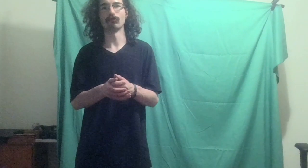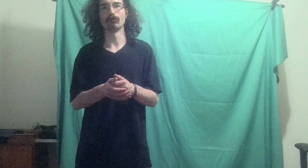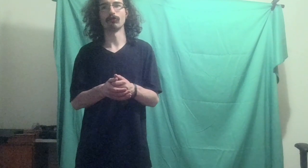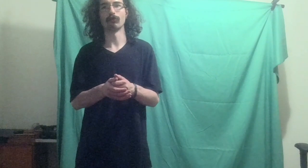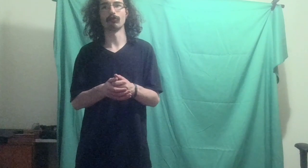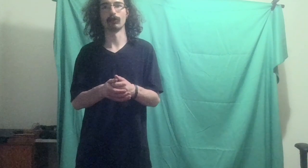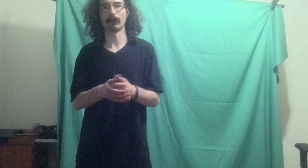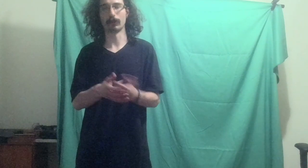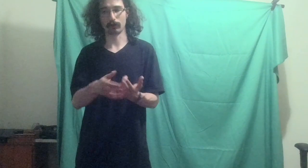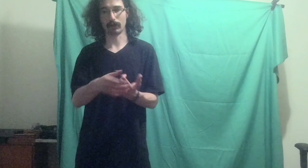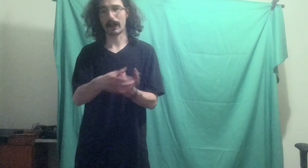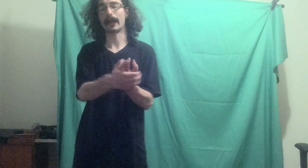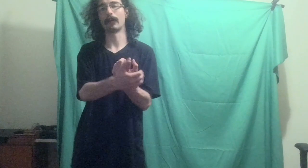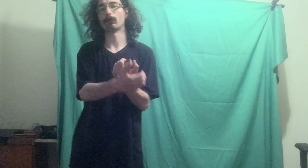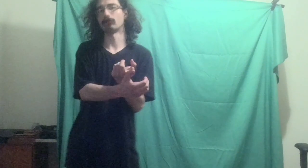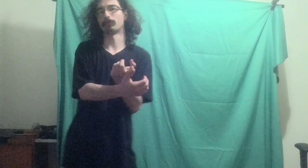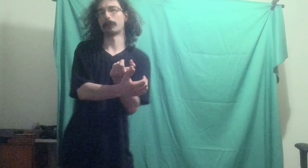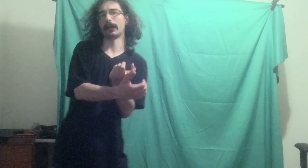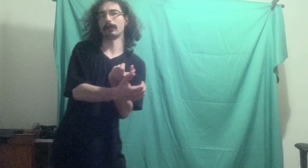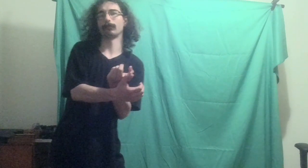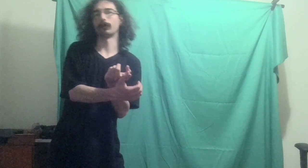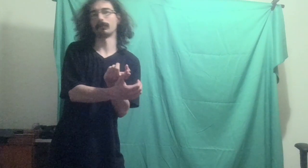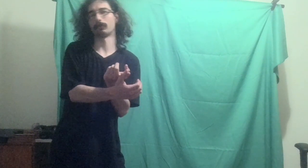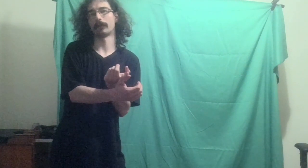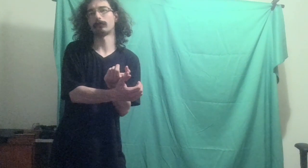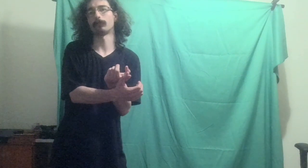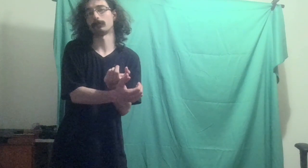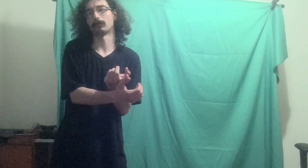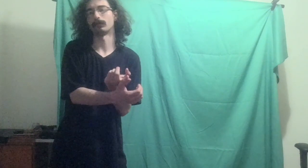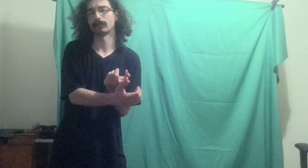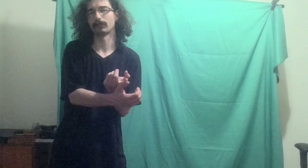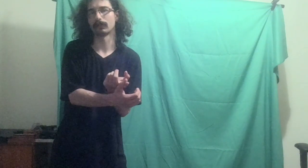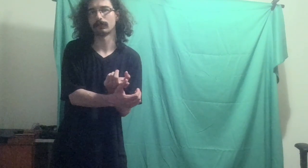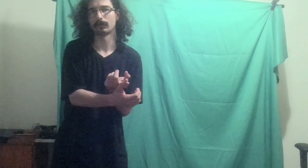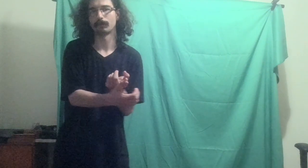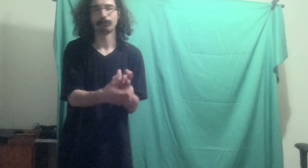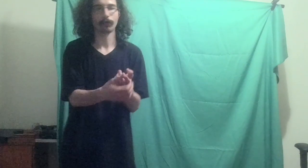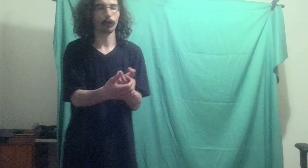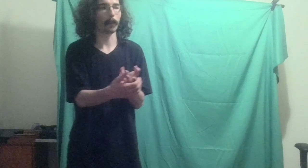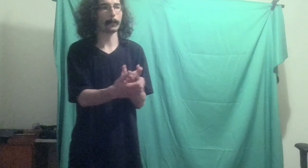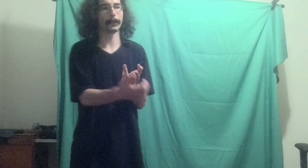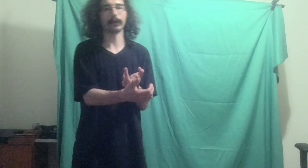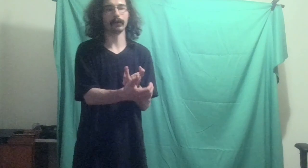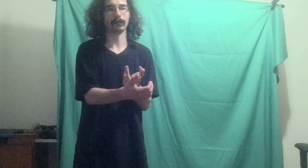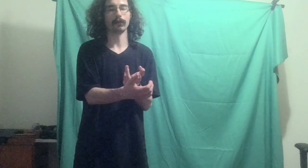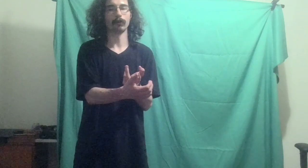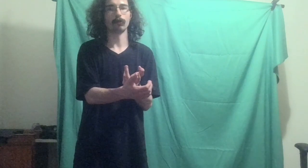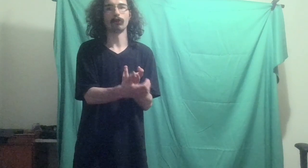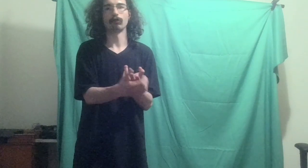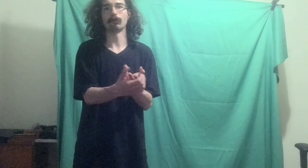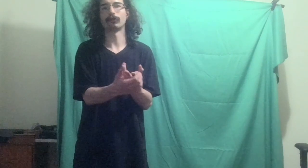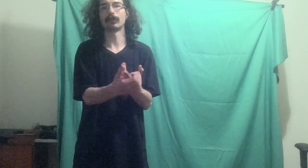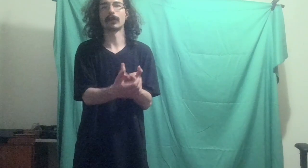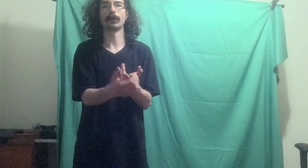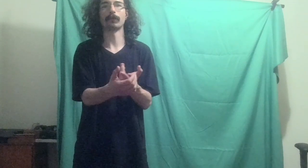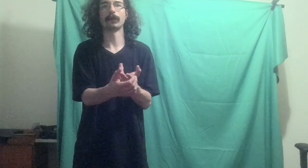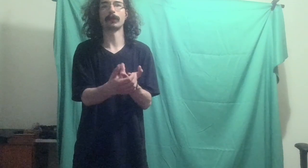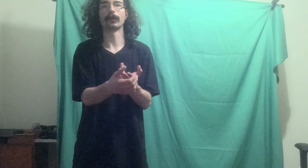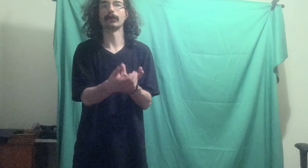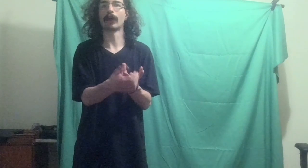you're either A, you're just being hateful and spiteful for no reason, or B, you're shaming me because I